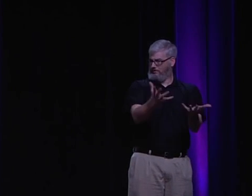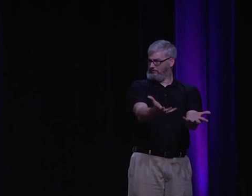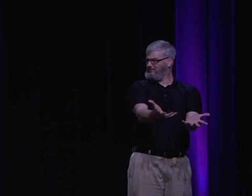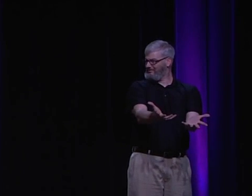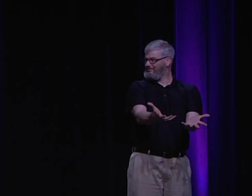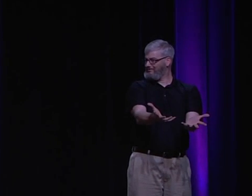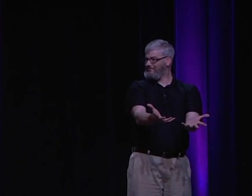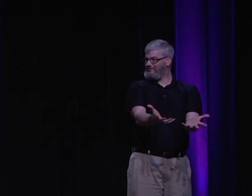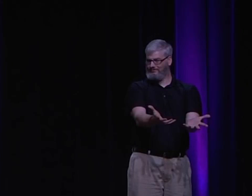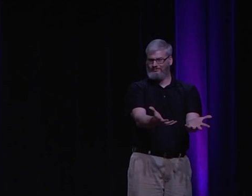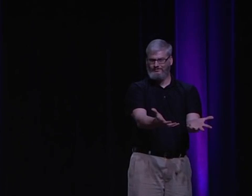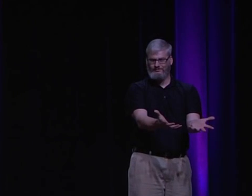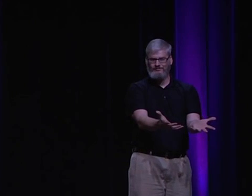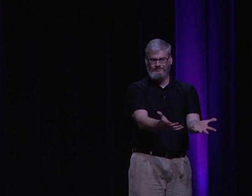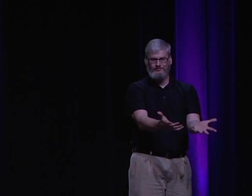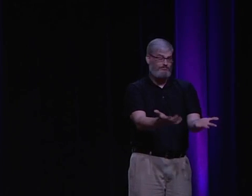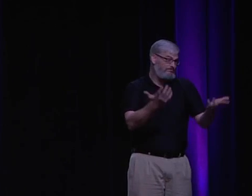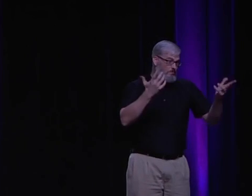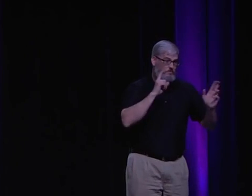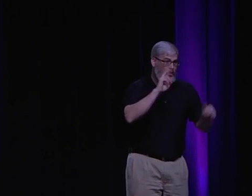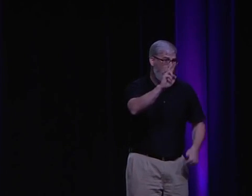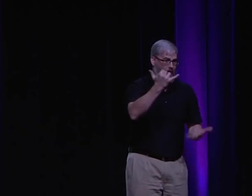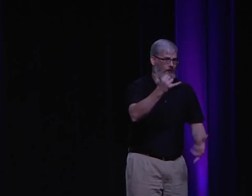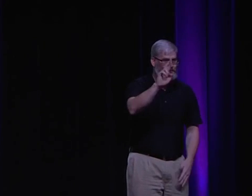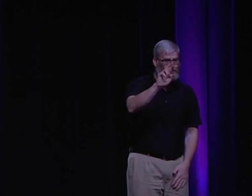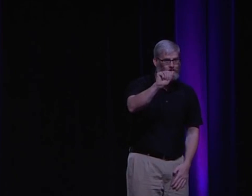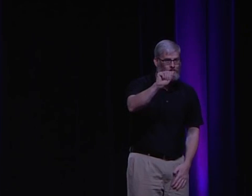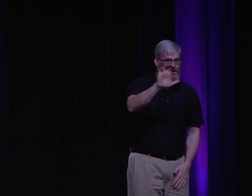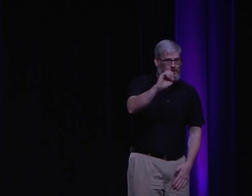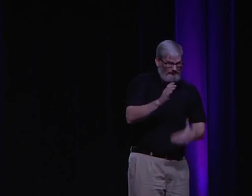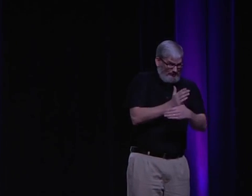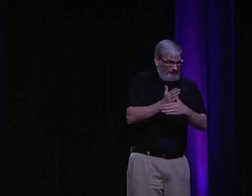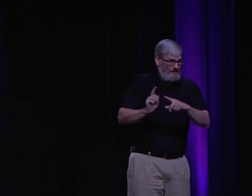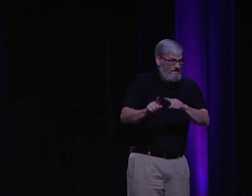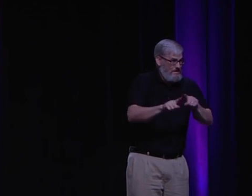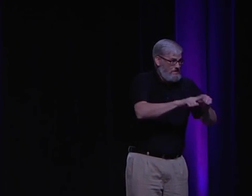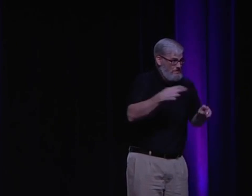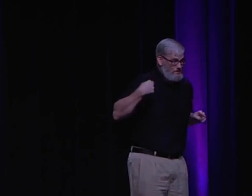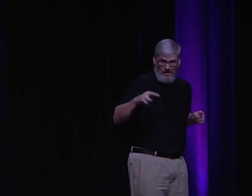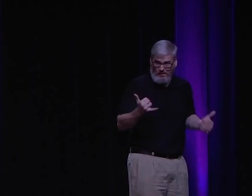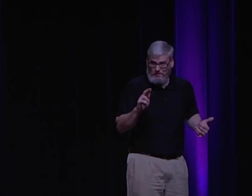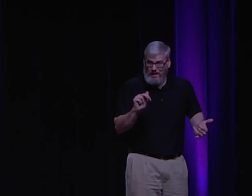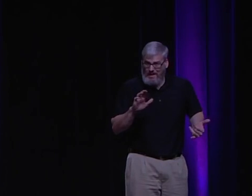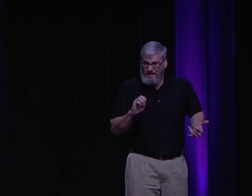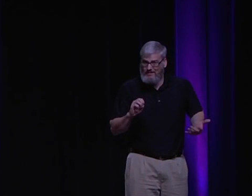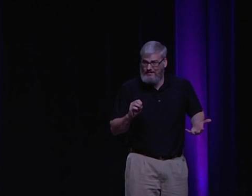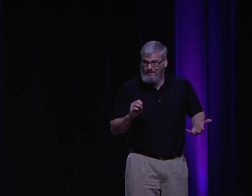and right now we have this void, this opportunity to be filled. And honestly it's kind of a race right now